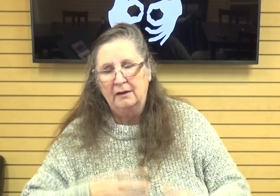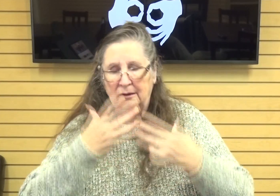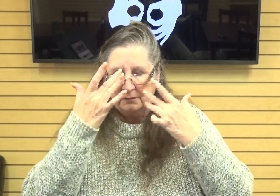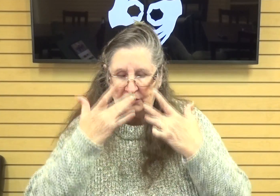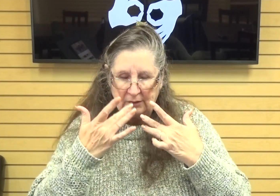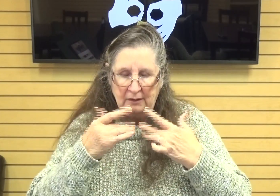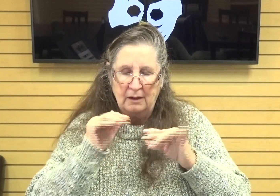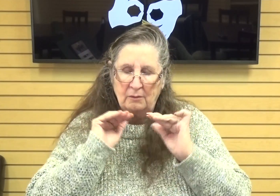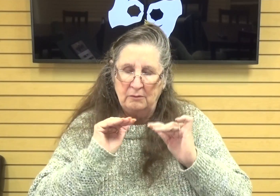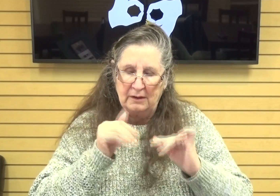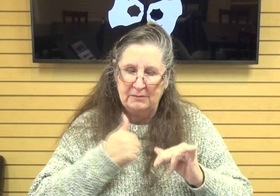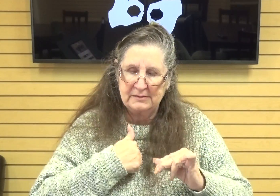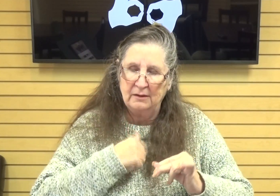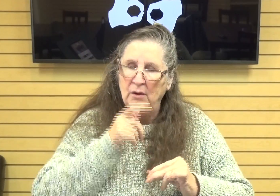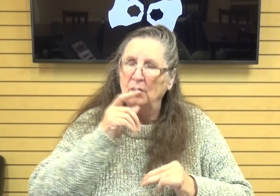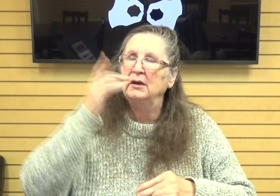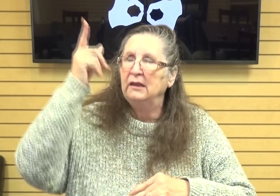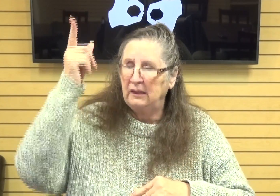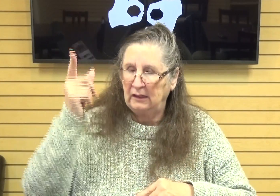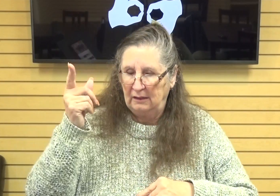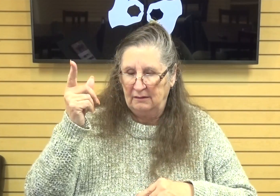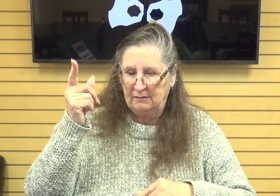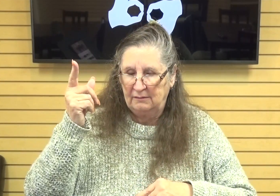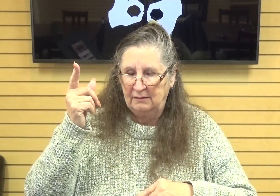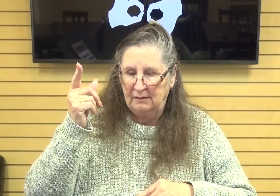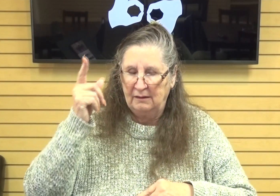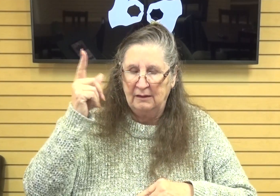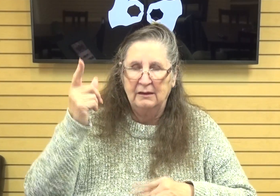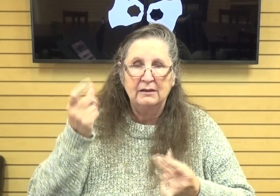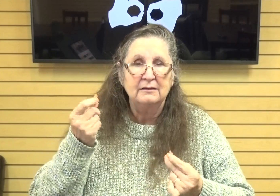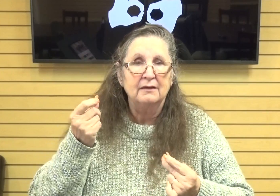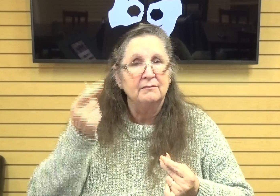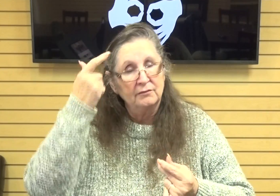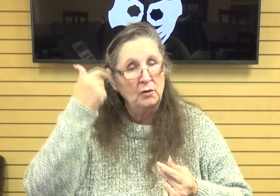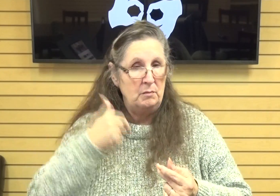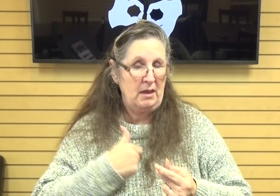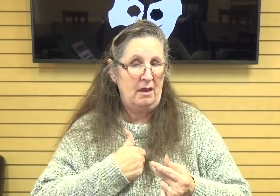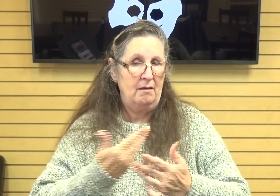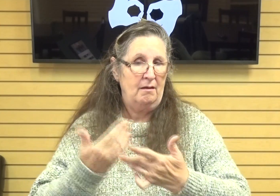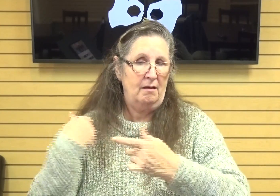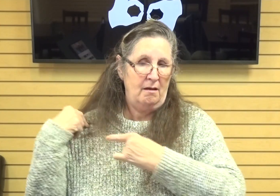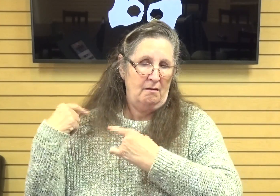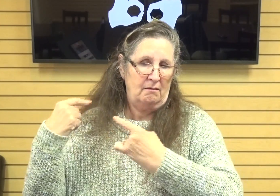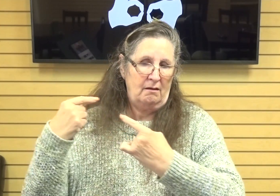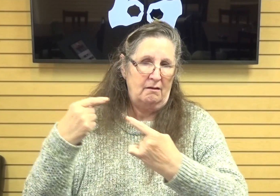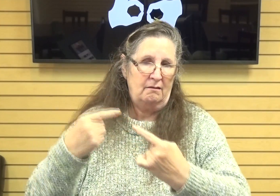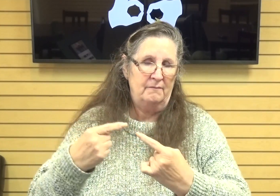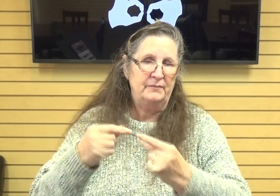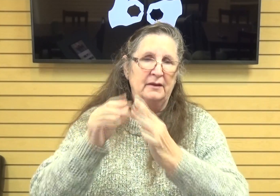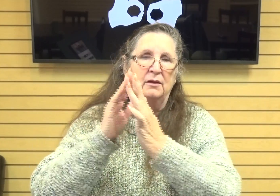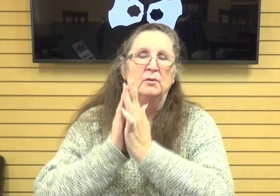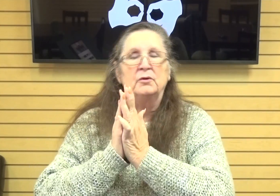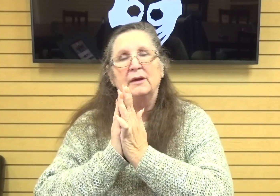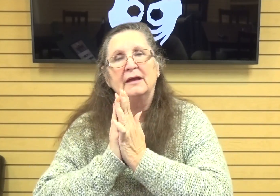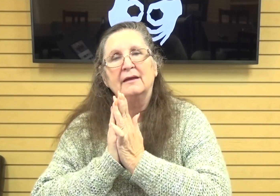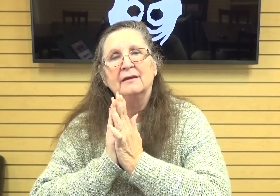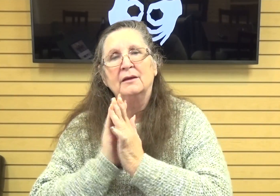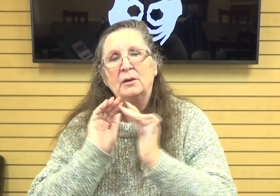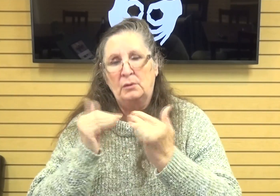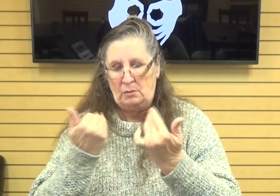remind myself who he is what has he really done and it's just praying reminding myself in